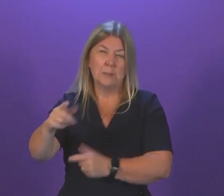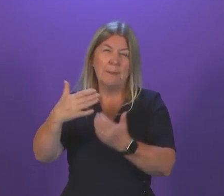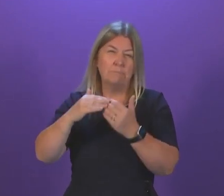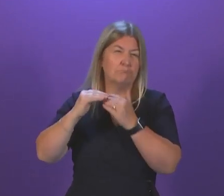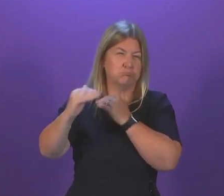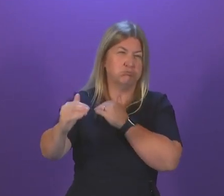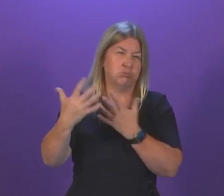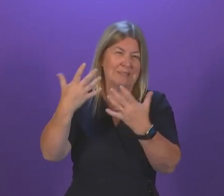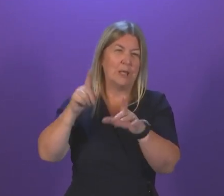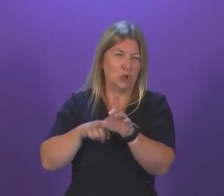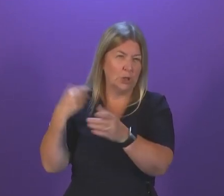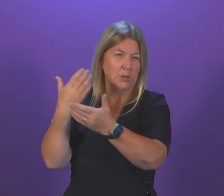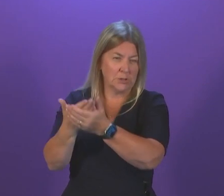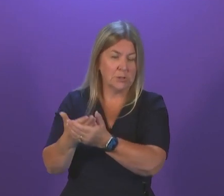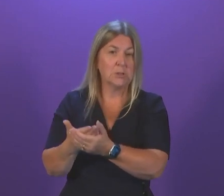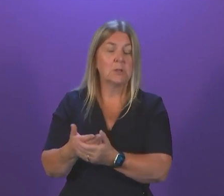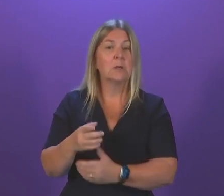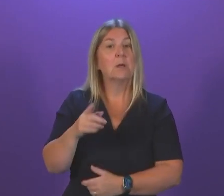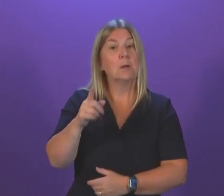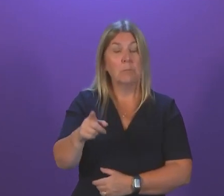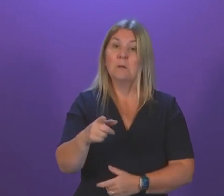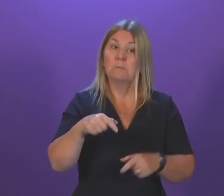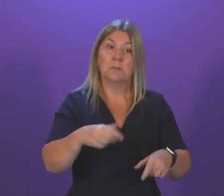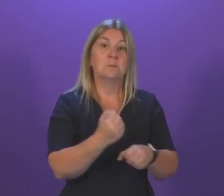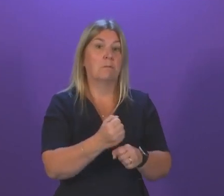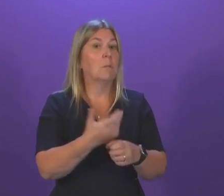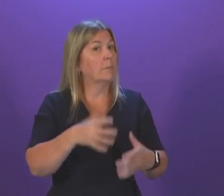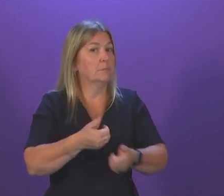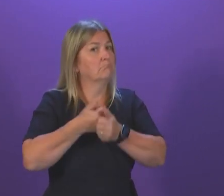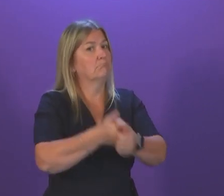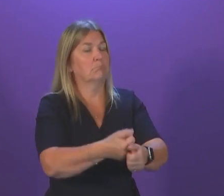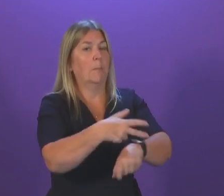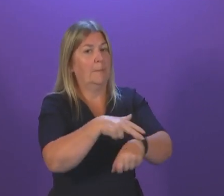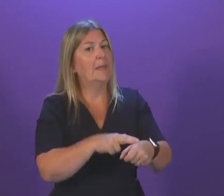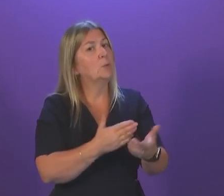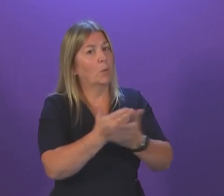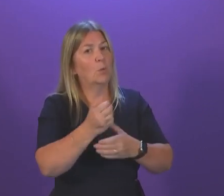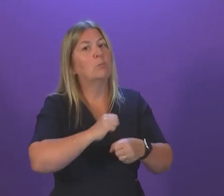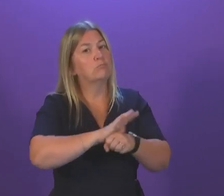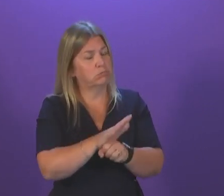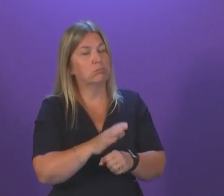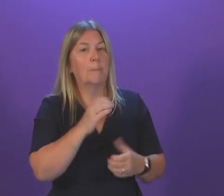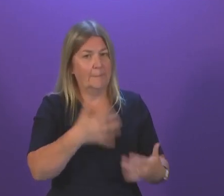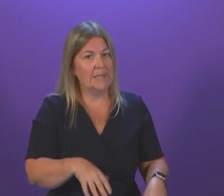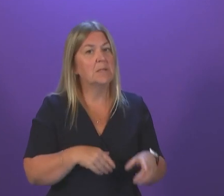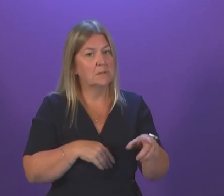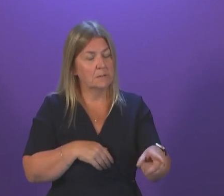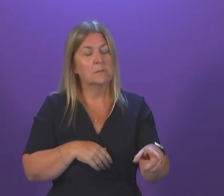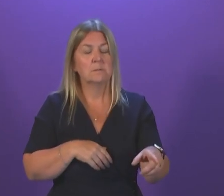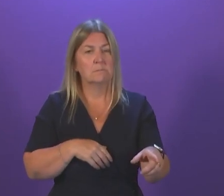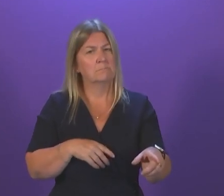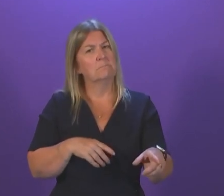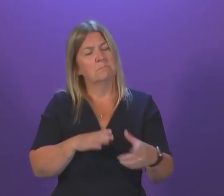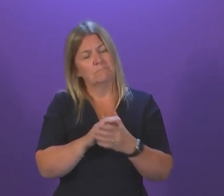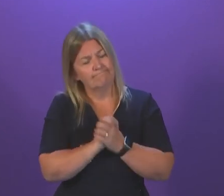reasonable proposal. Of course, this government has supported the police throughout the pandemic, and we will continue to do so. I would express again my